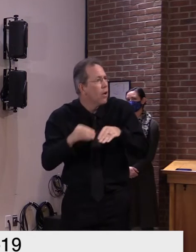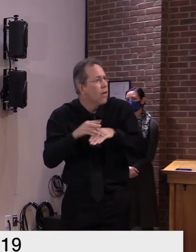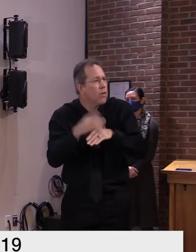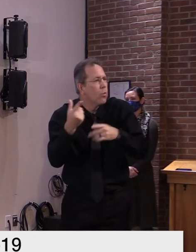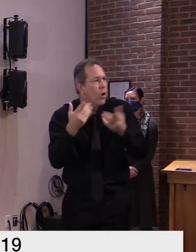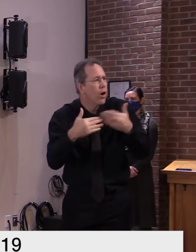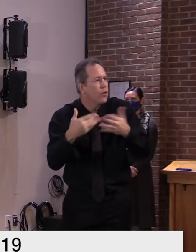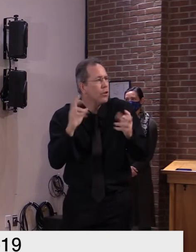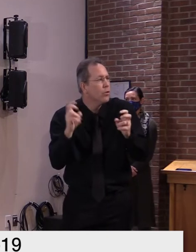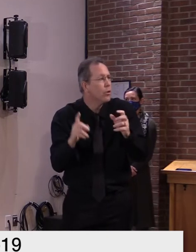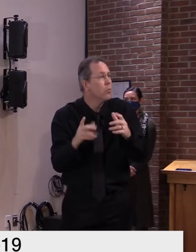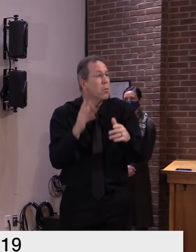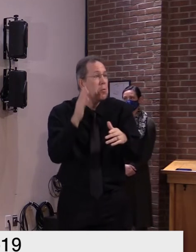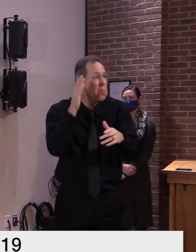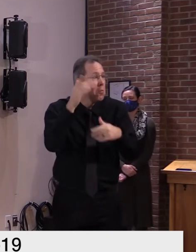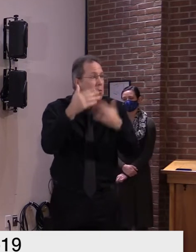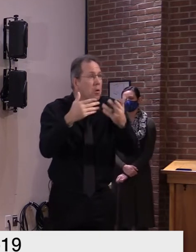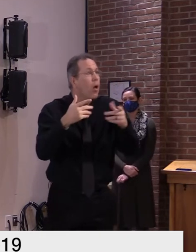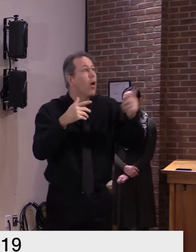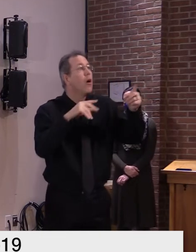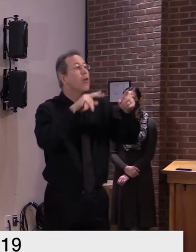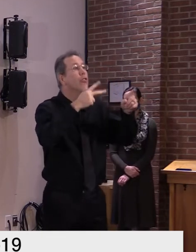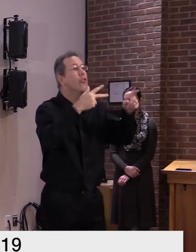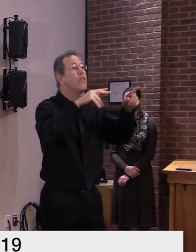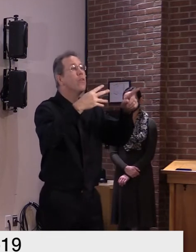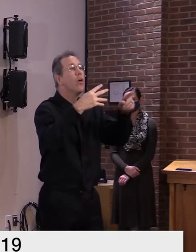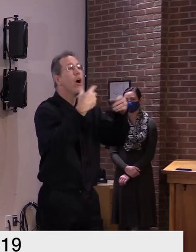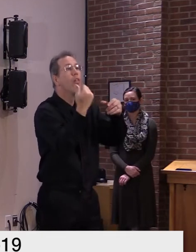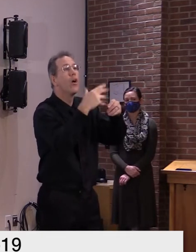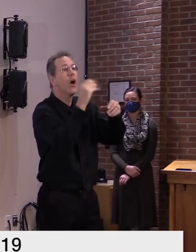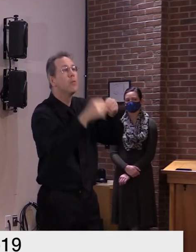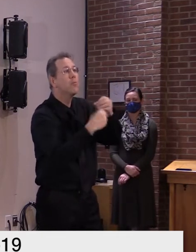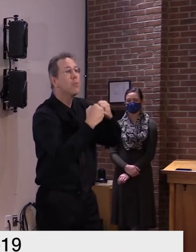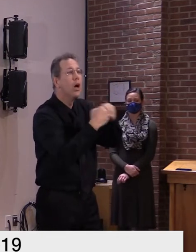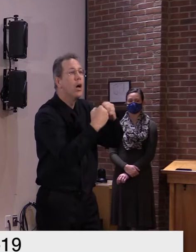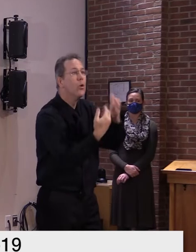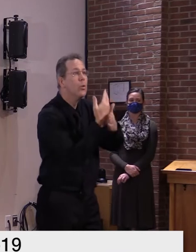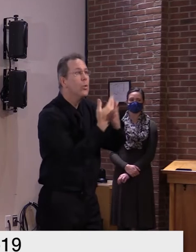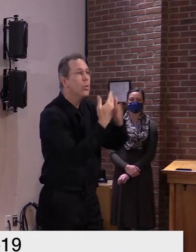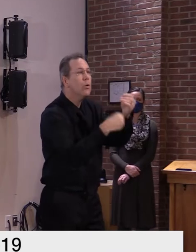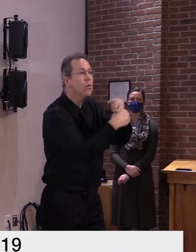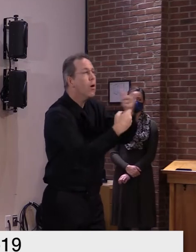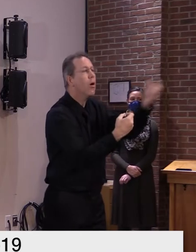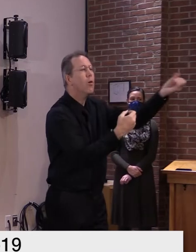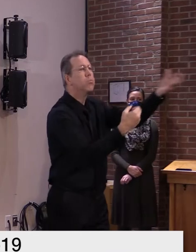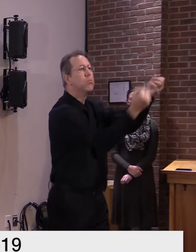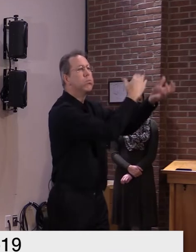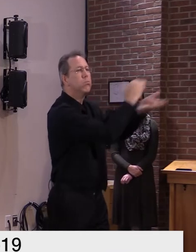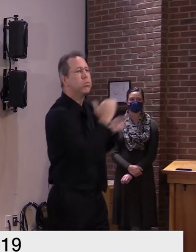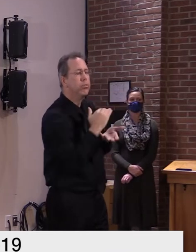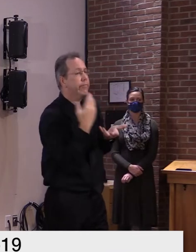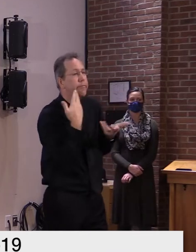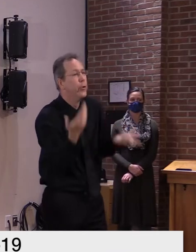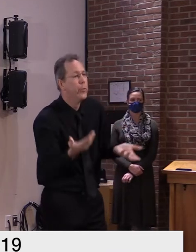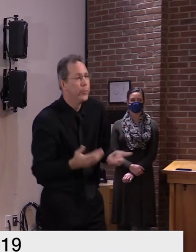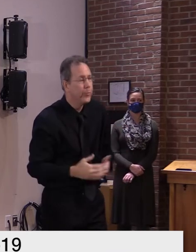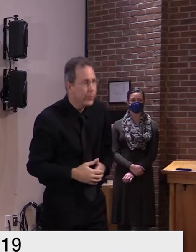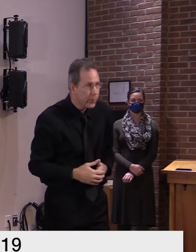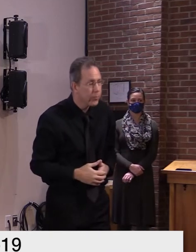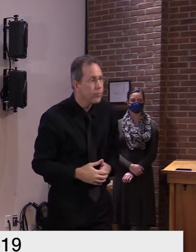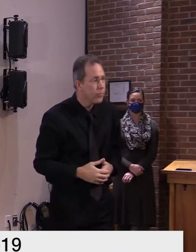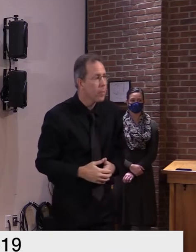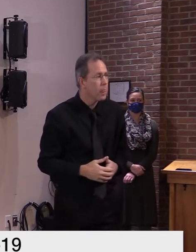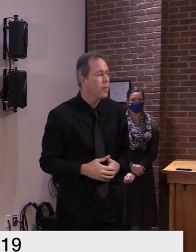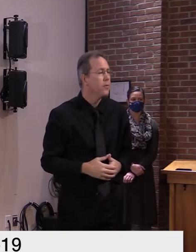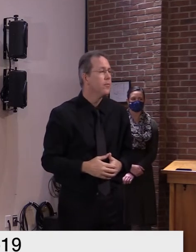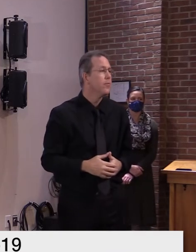manufacturer uh coming to the forefront in the next month or two so we have to keep track of all that and what the different dose rates are